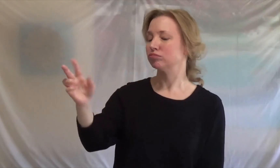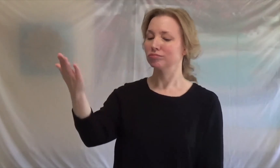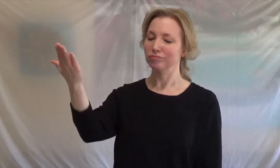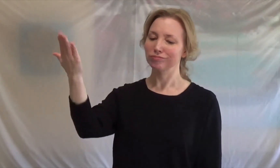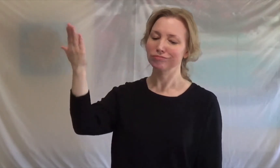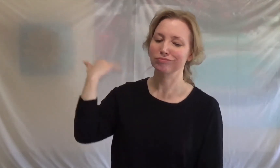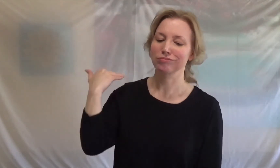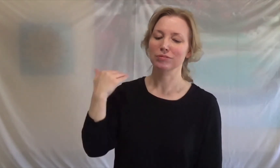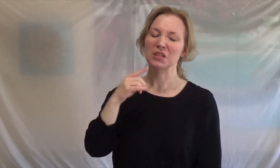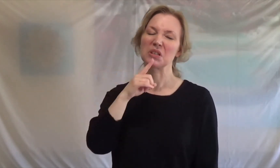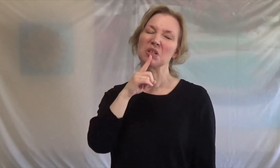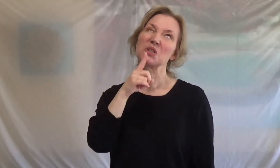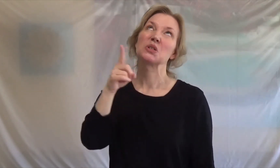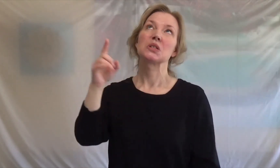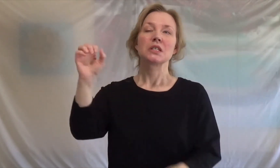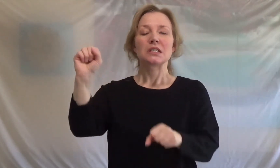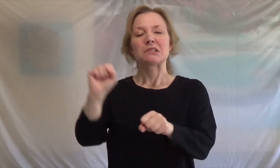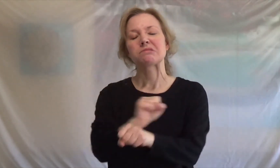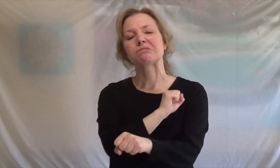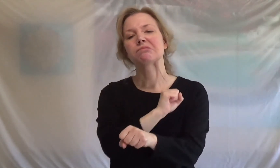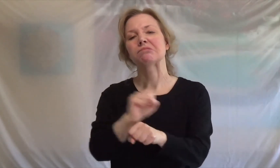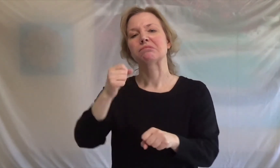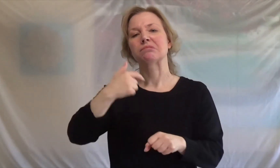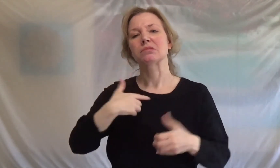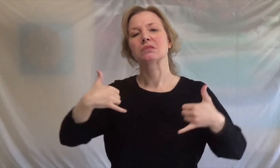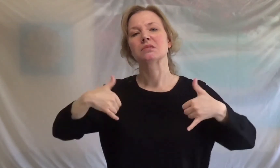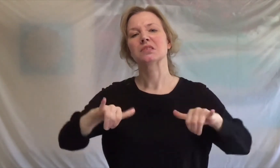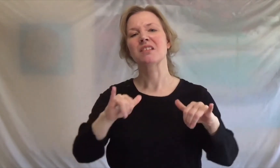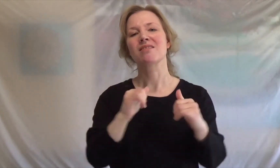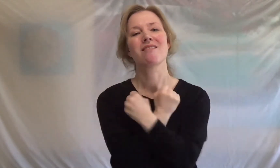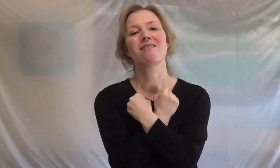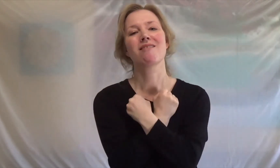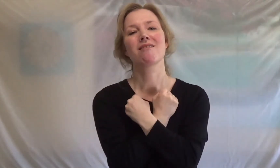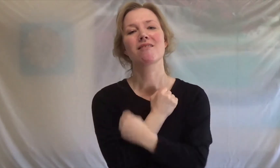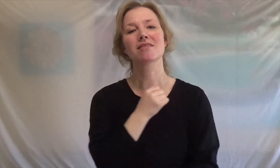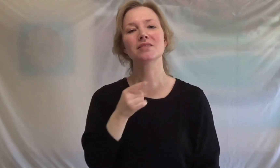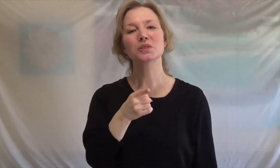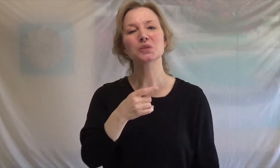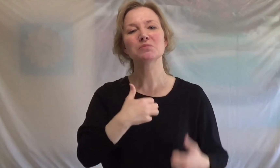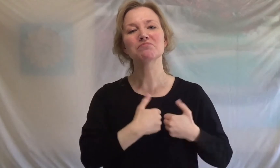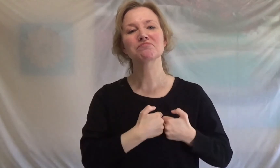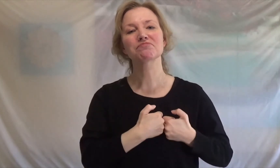go to Cause I still fucking love you, babe